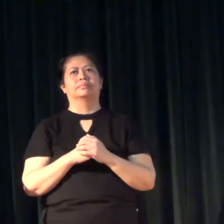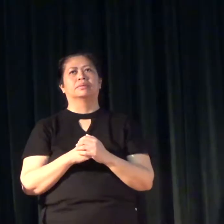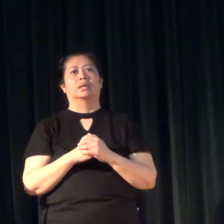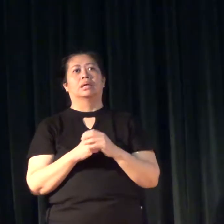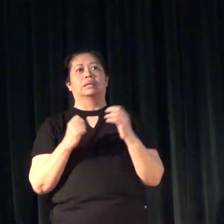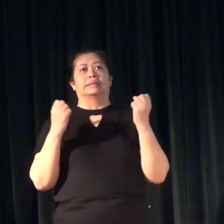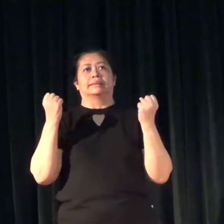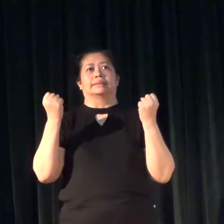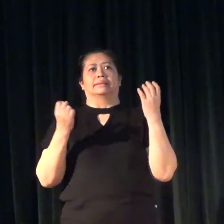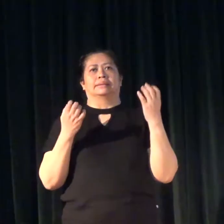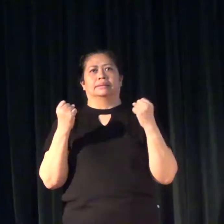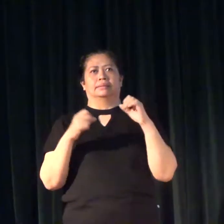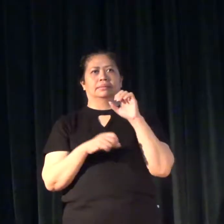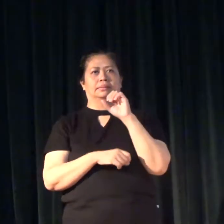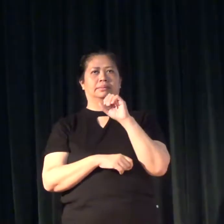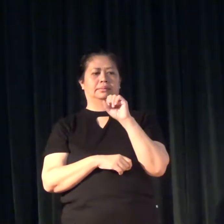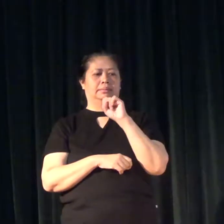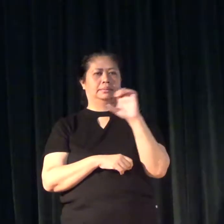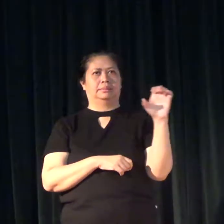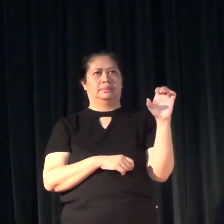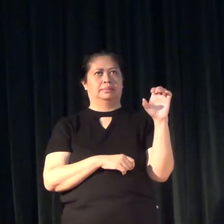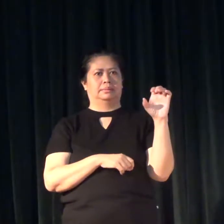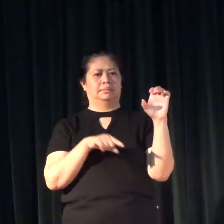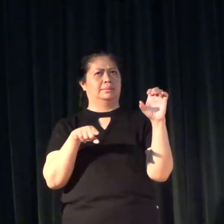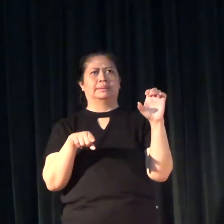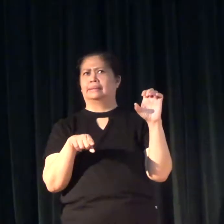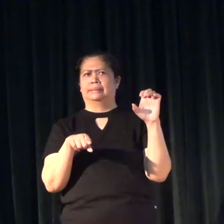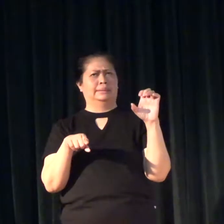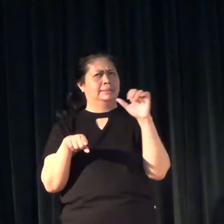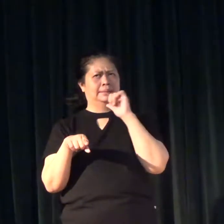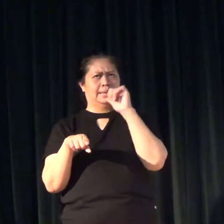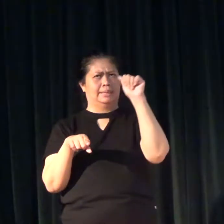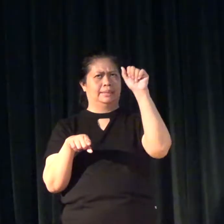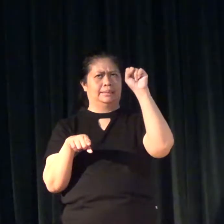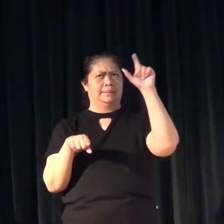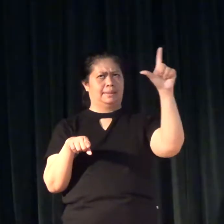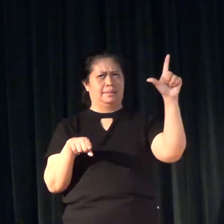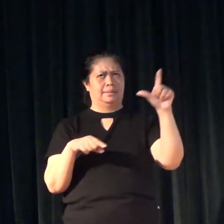signing exact English is not ASL.